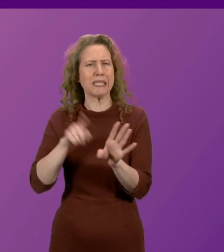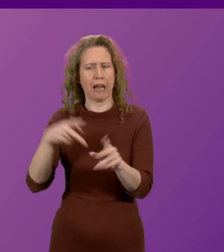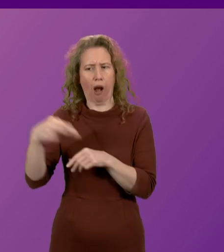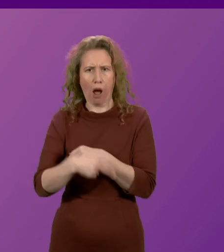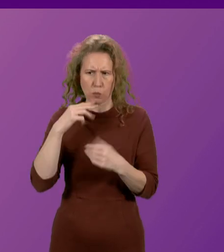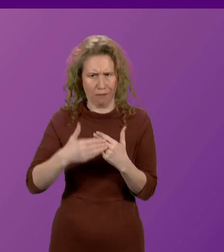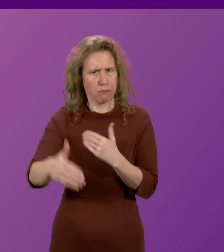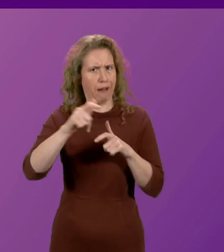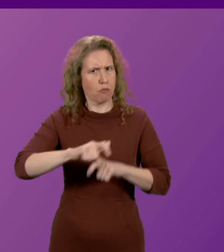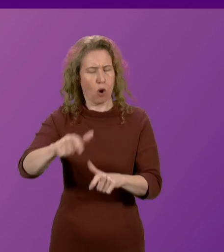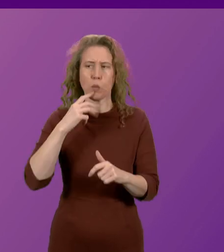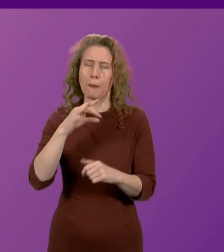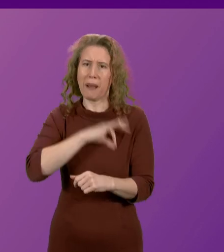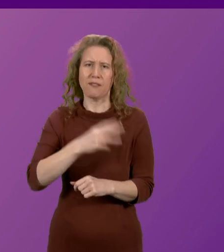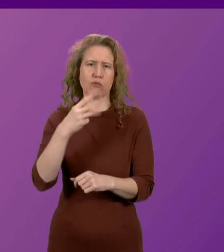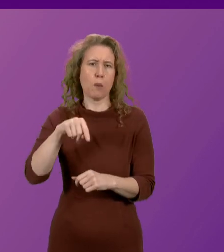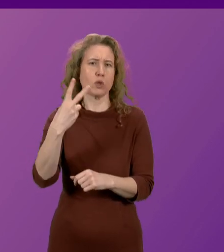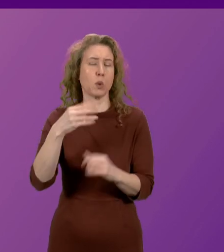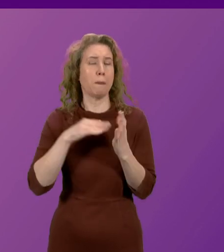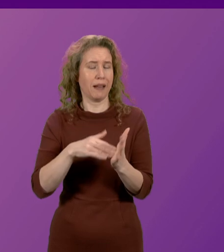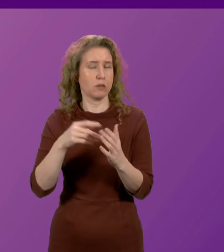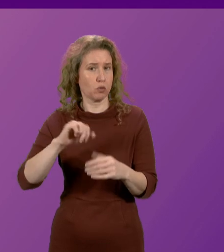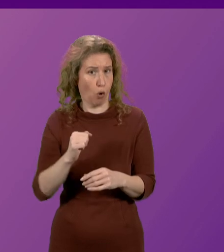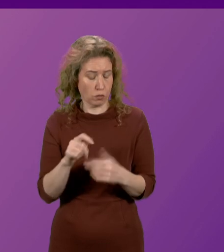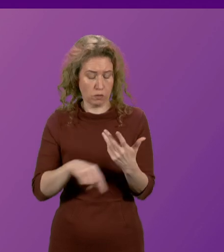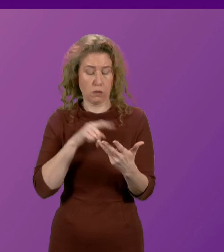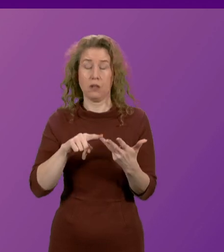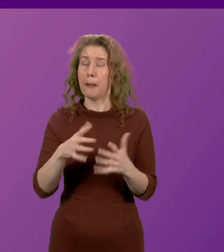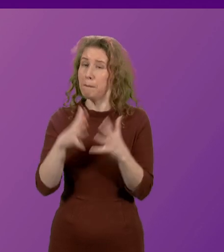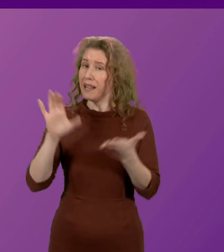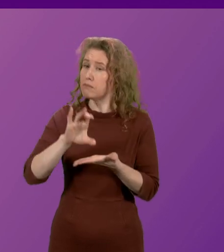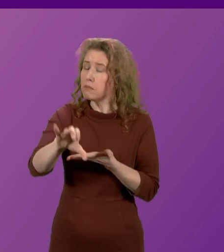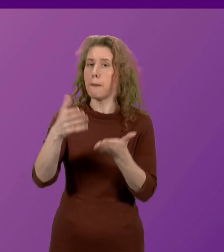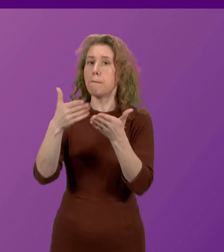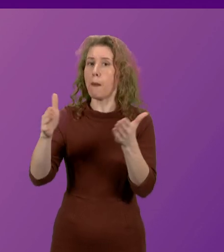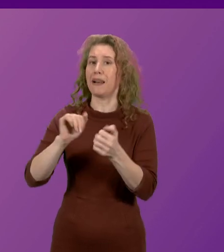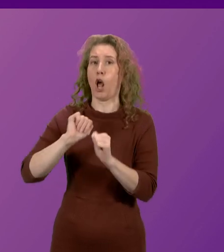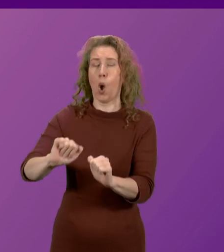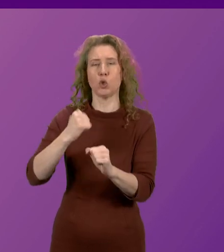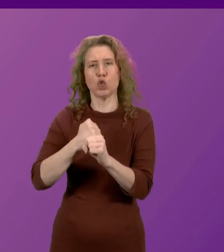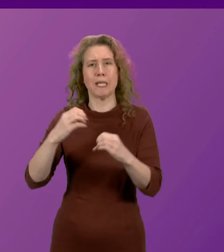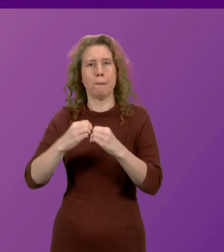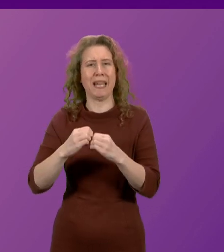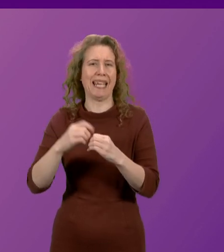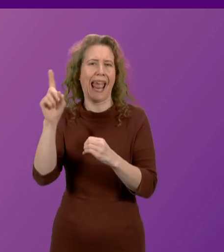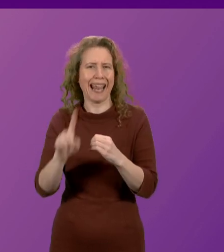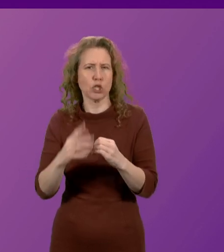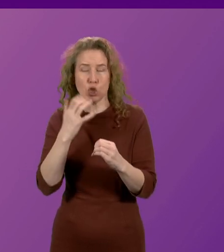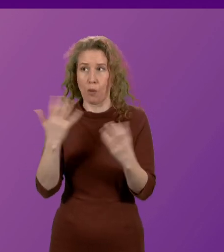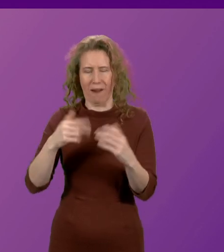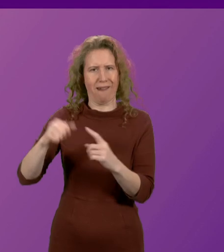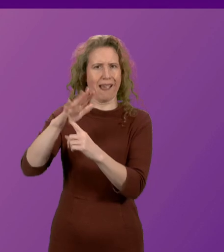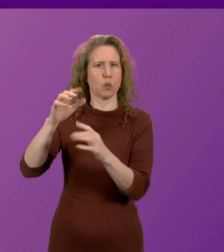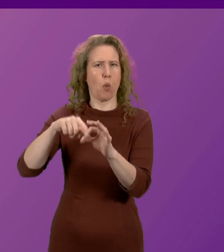3.2 million Scots. Massive investment in the publicly owned GB Energy, headquartered in Aberdeen.